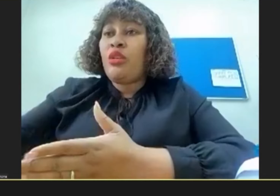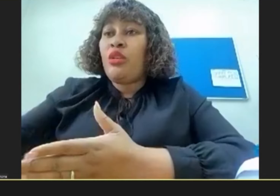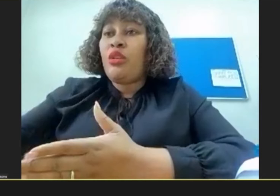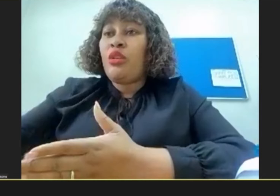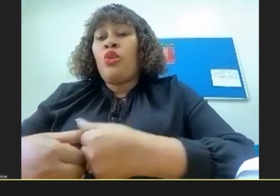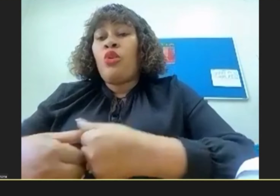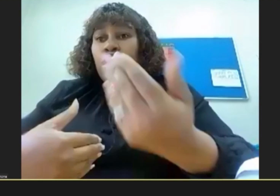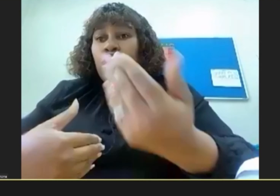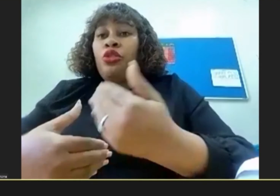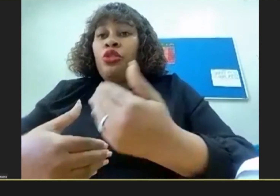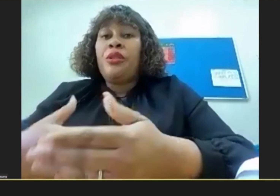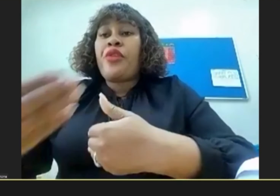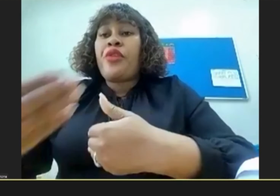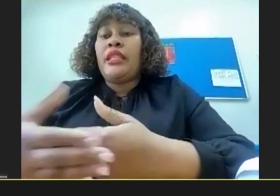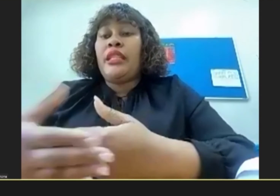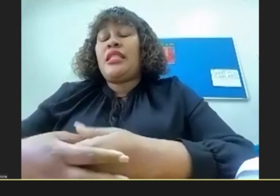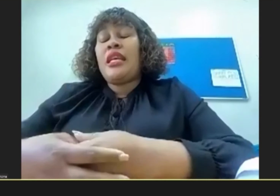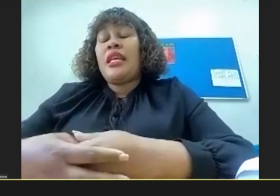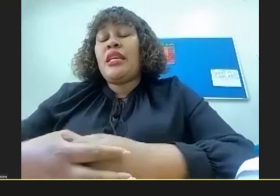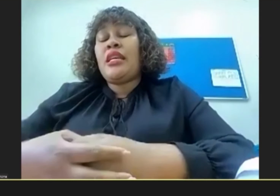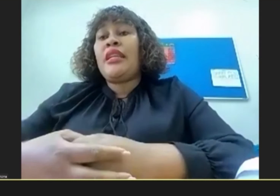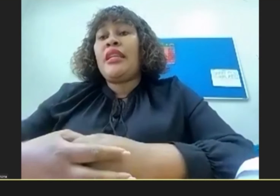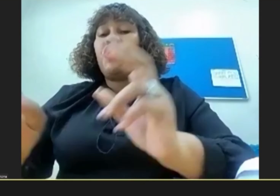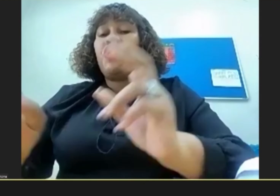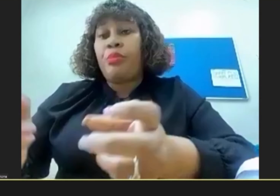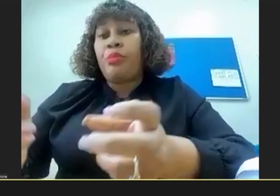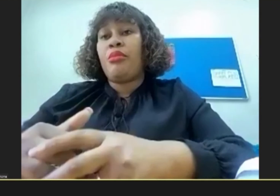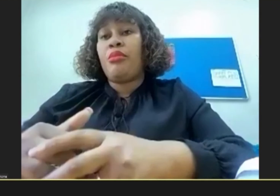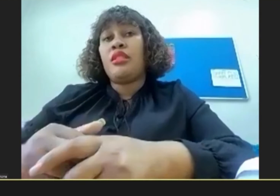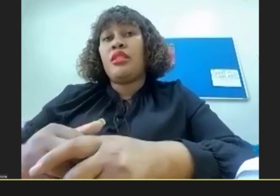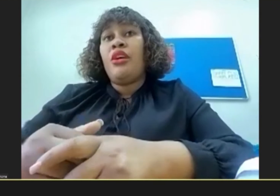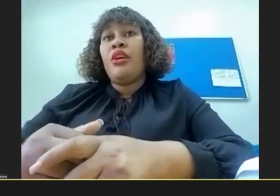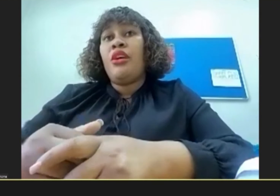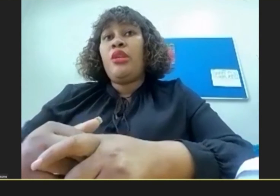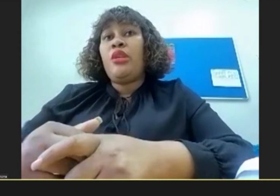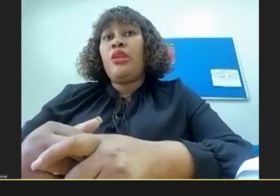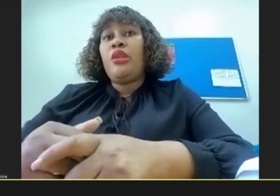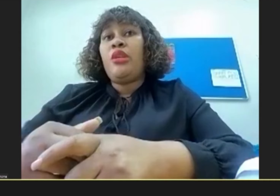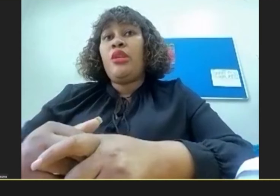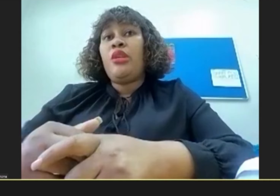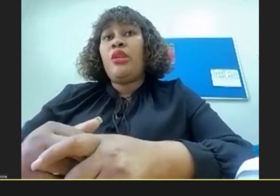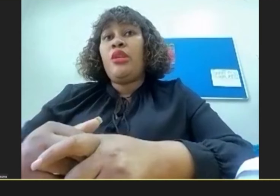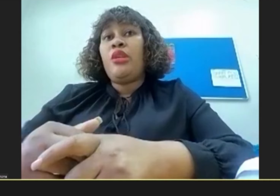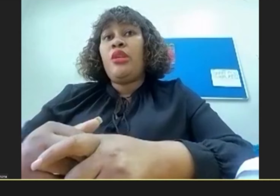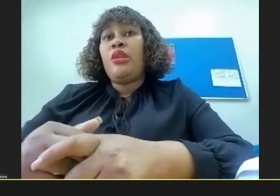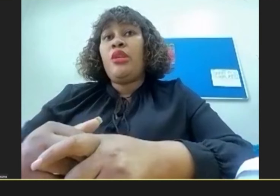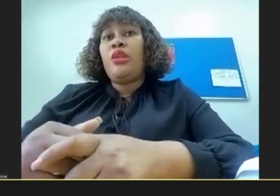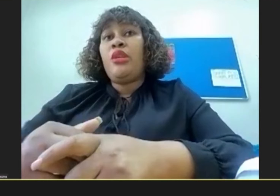got an opportunity to be trained As a sign language interpreter Because really when you know sign language It does not necessarily